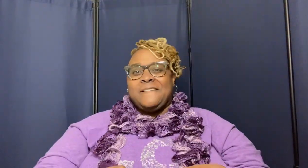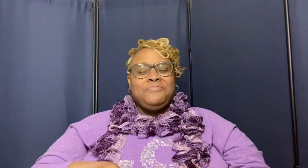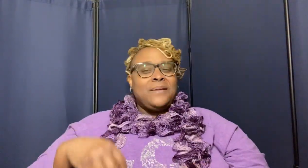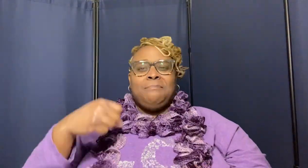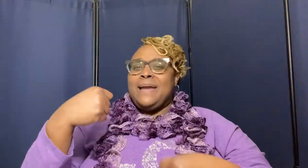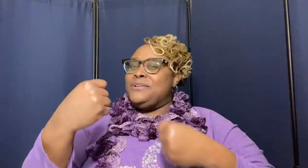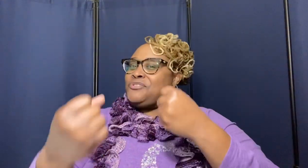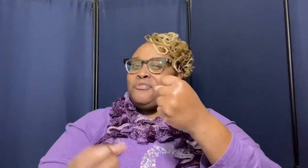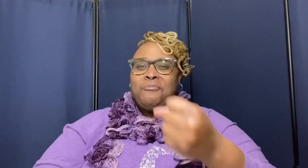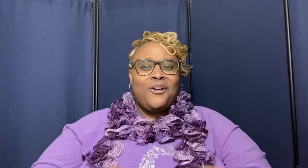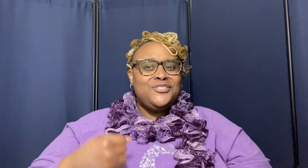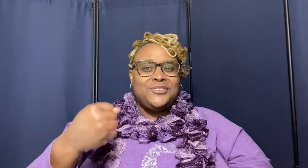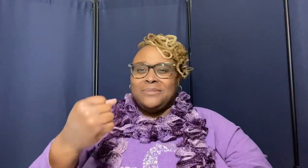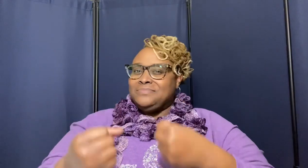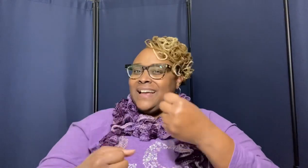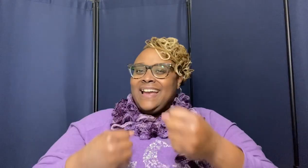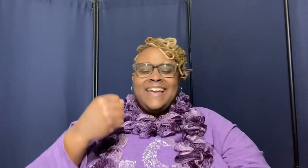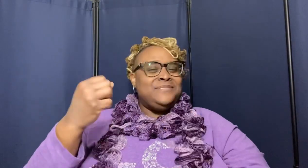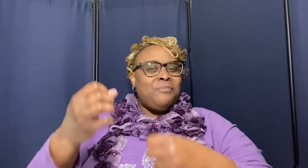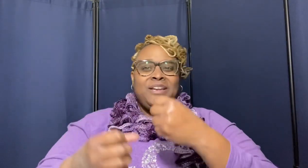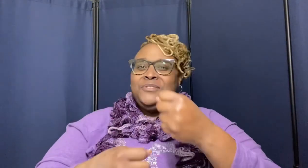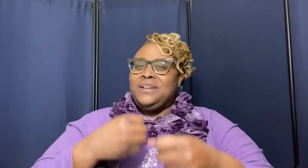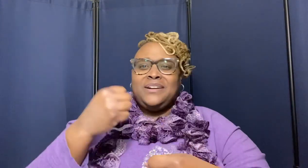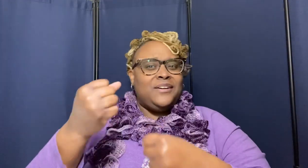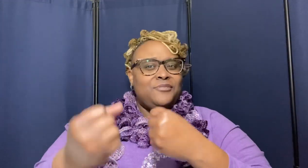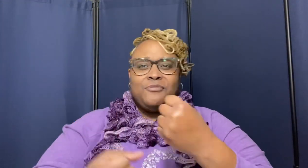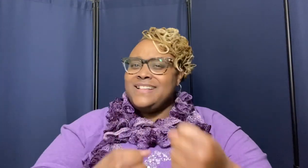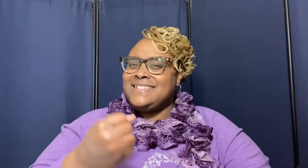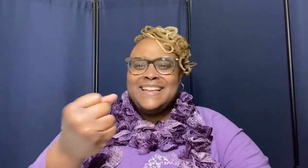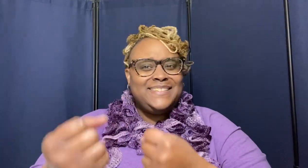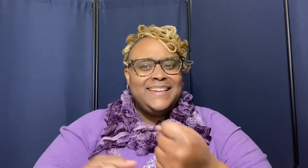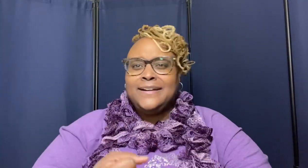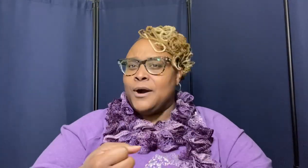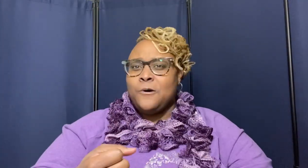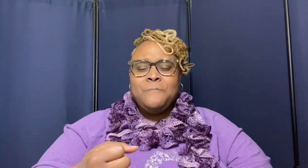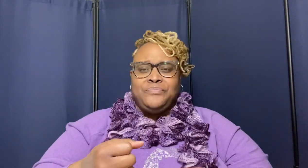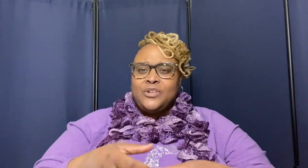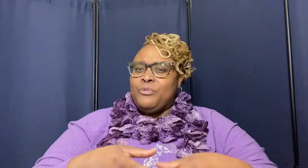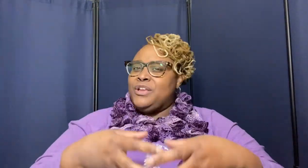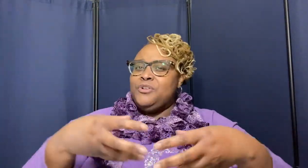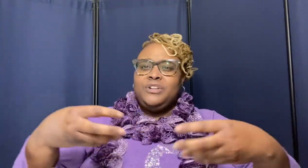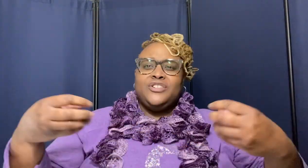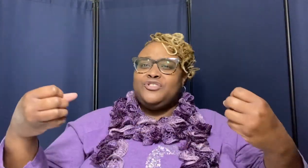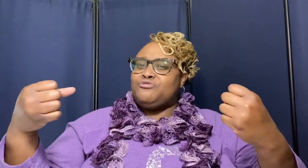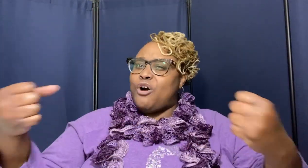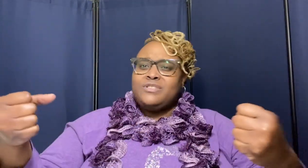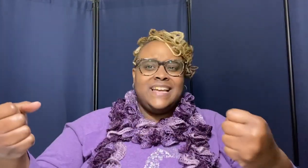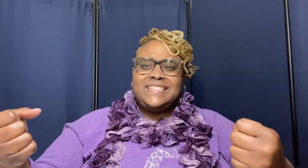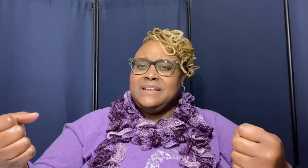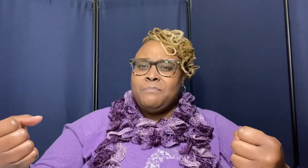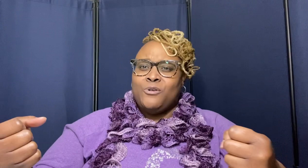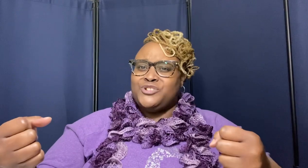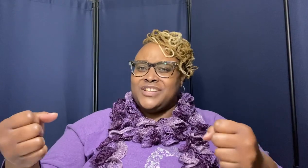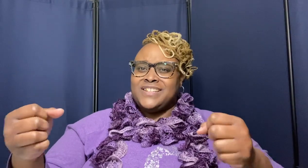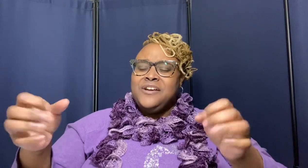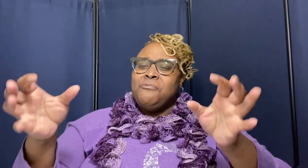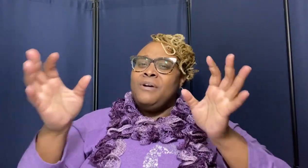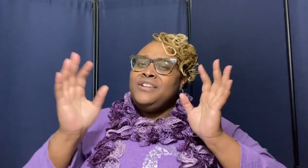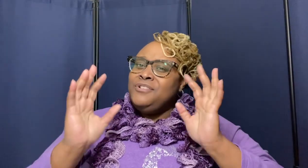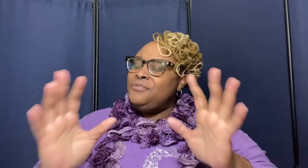baby true worship is when you didn't caress his ego when you didn't stroke his emotions when you